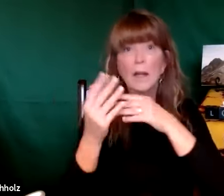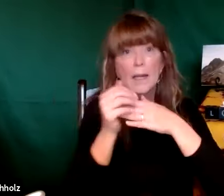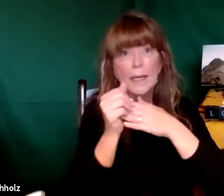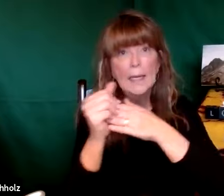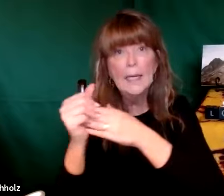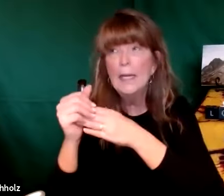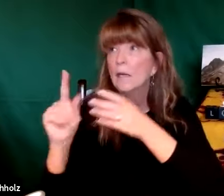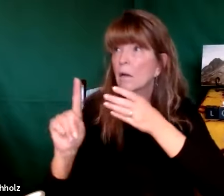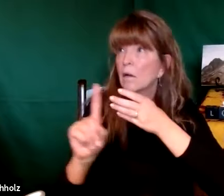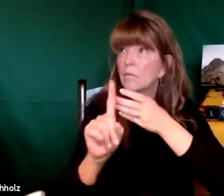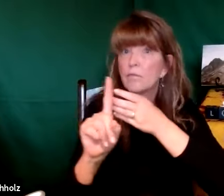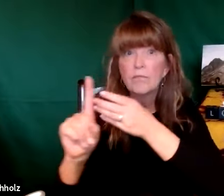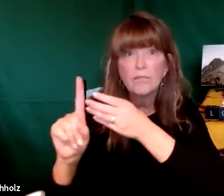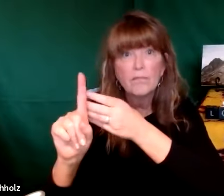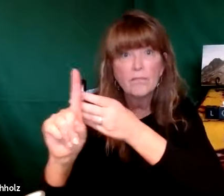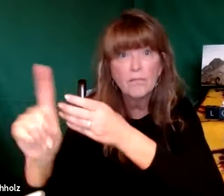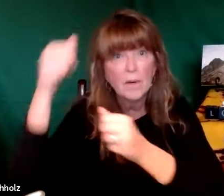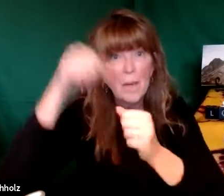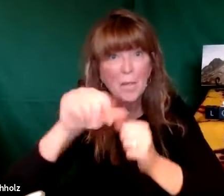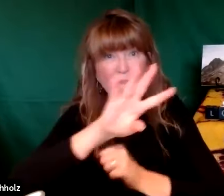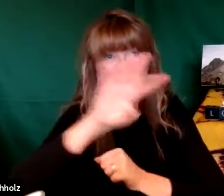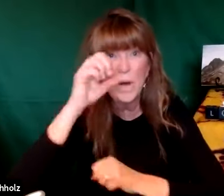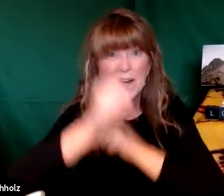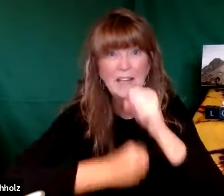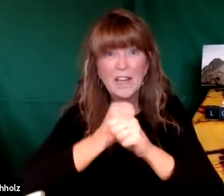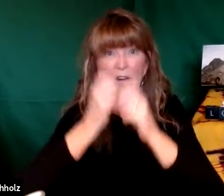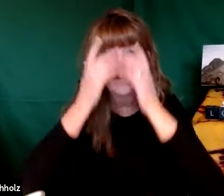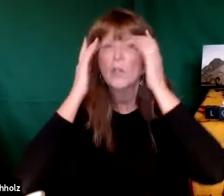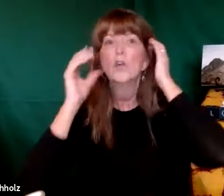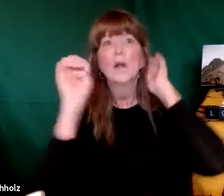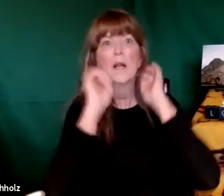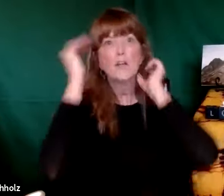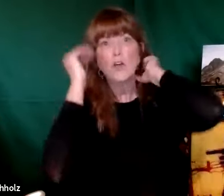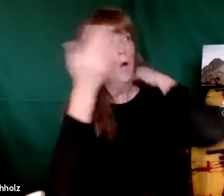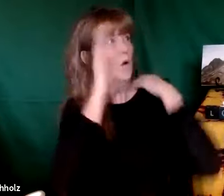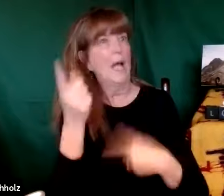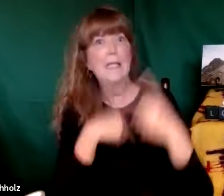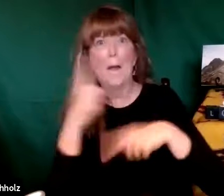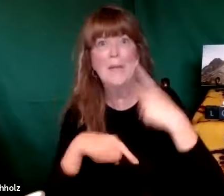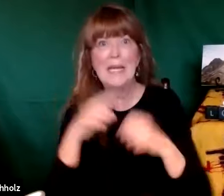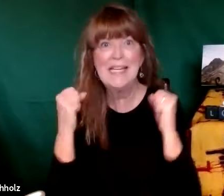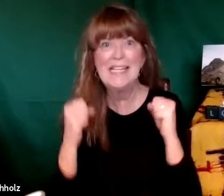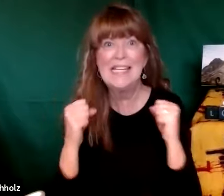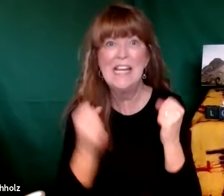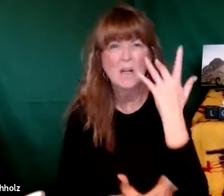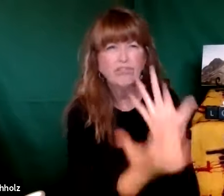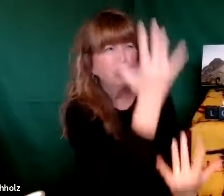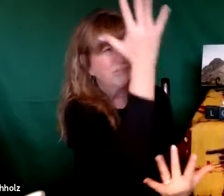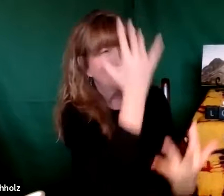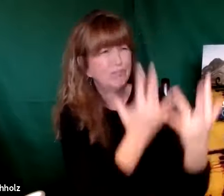and he led the Israelites through the desert with a pillar of fire when they were in their 40 year journey so Elijah knew that God was